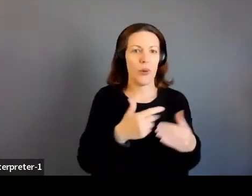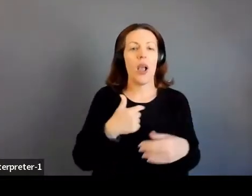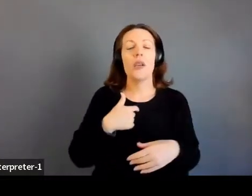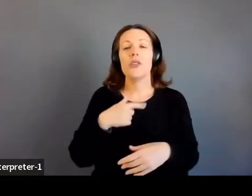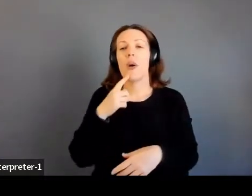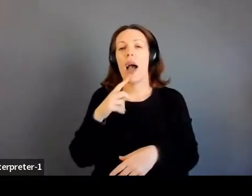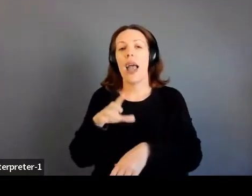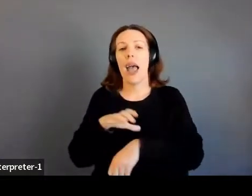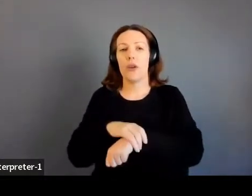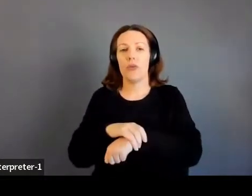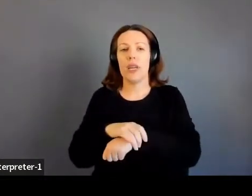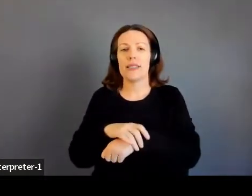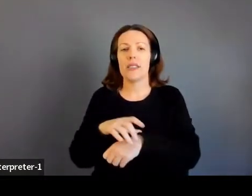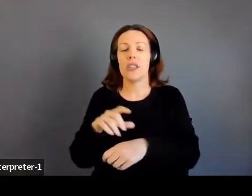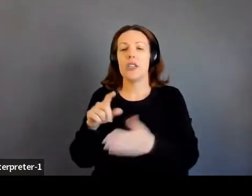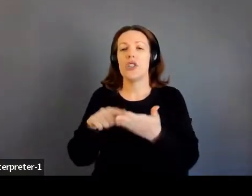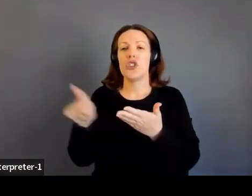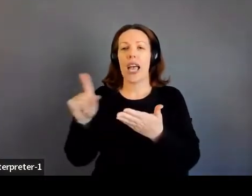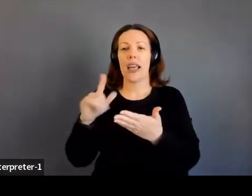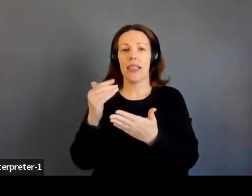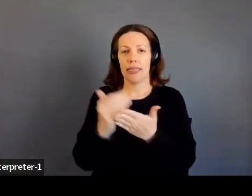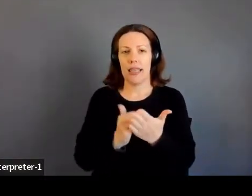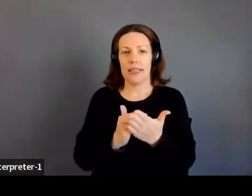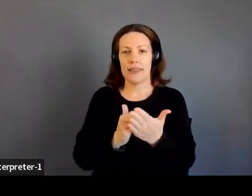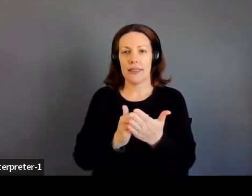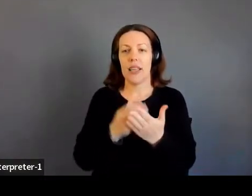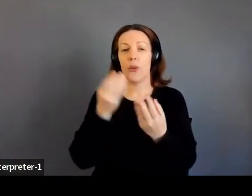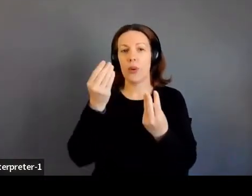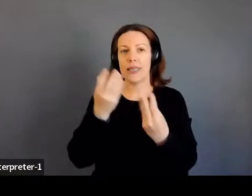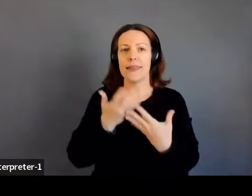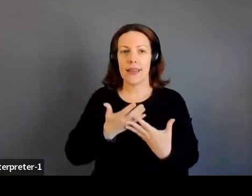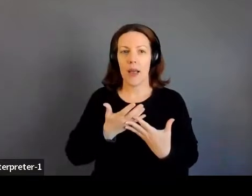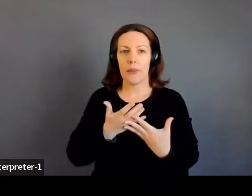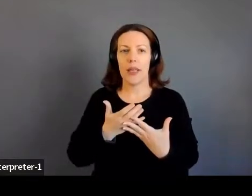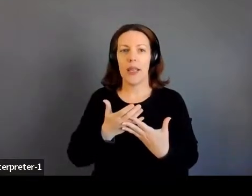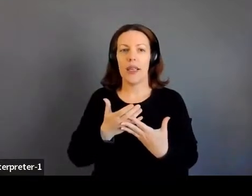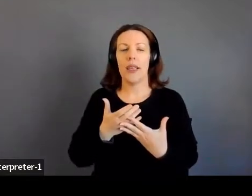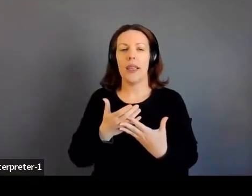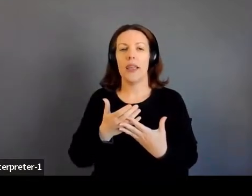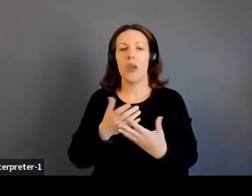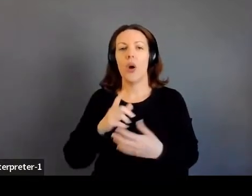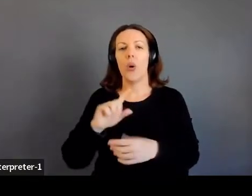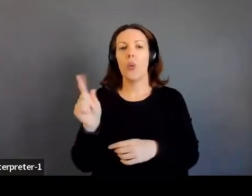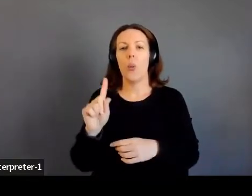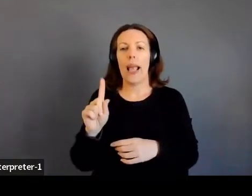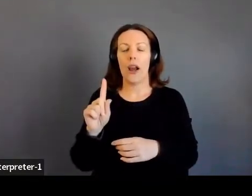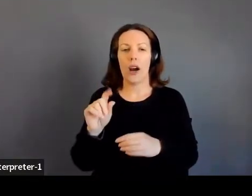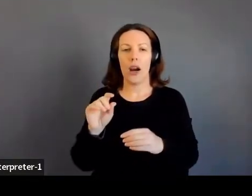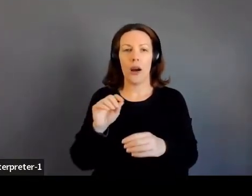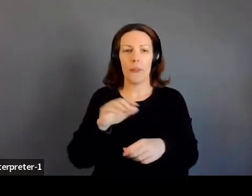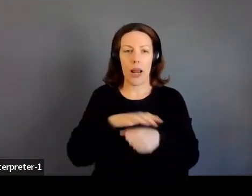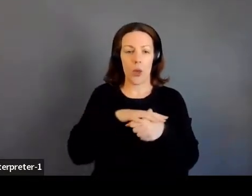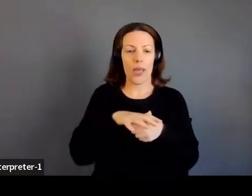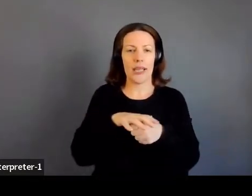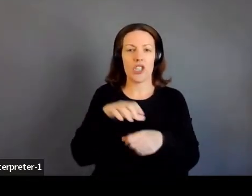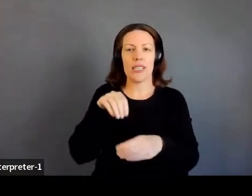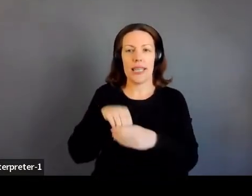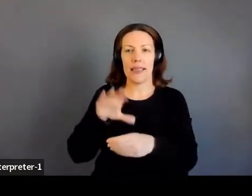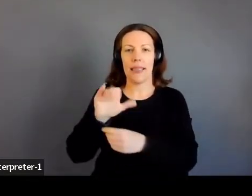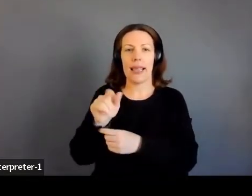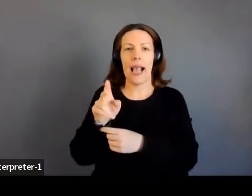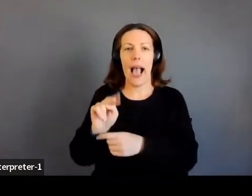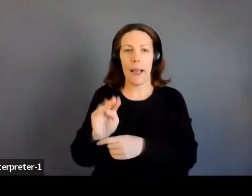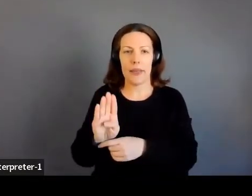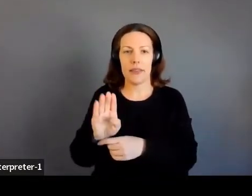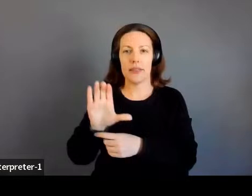checklist that, you know, told me where my choreography in the cabin was down to the second, right? Every second was accounted for,